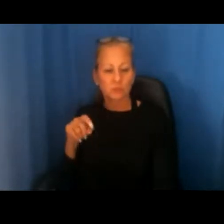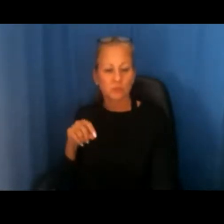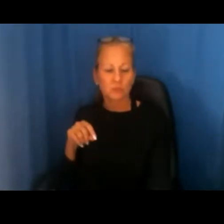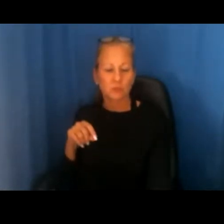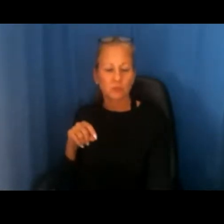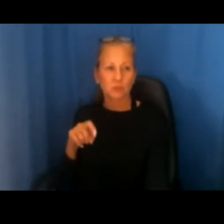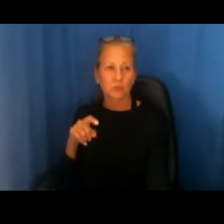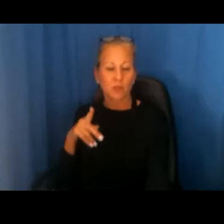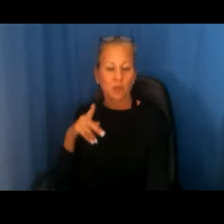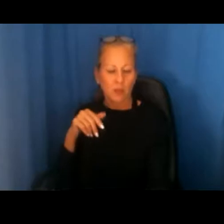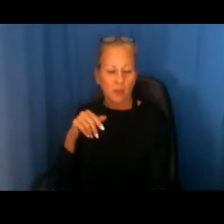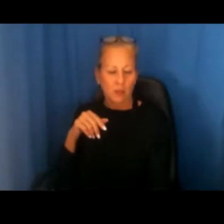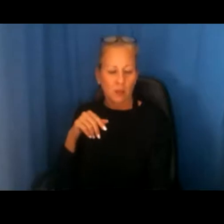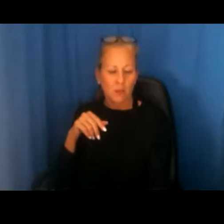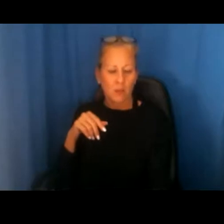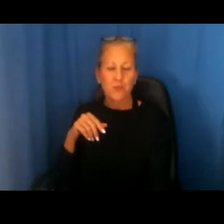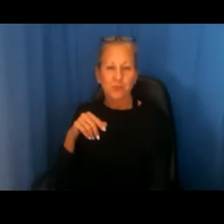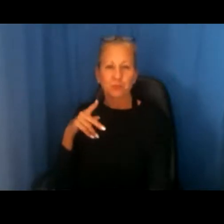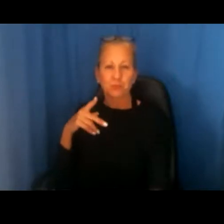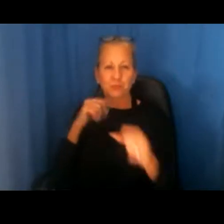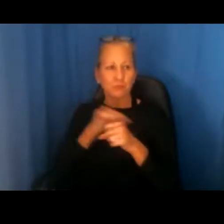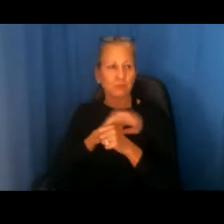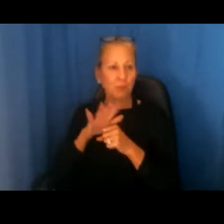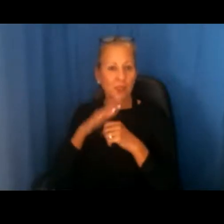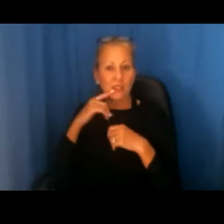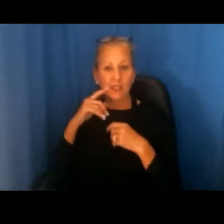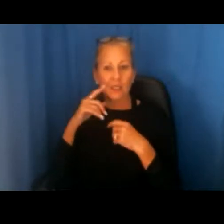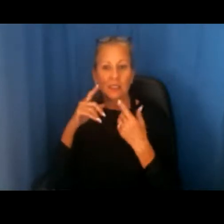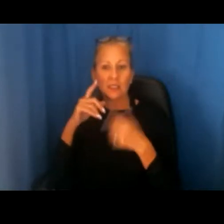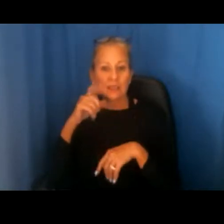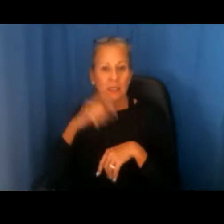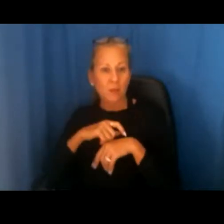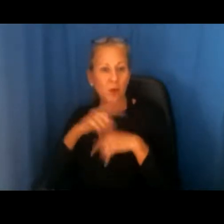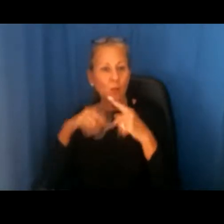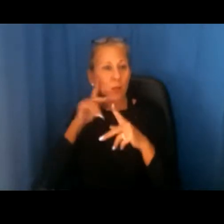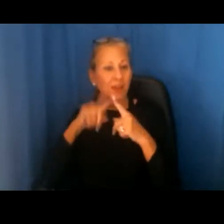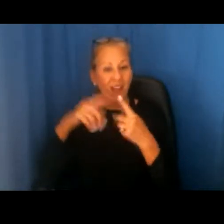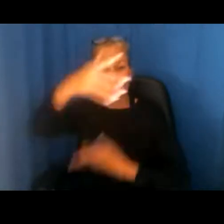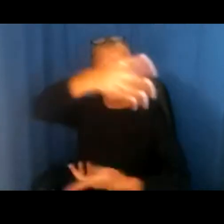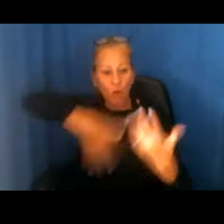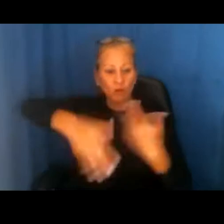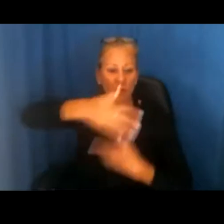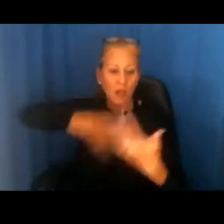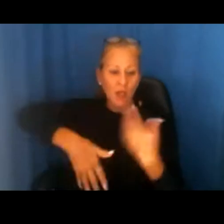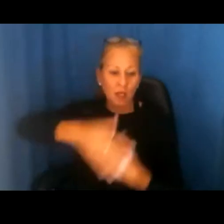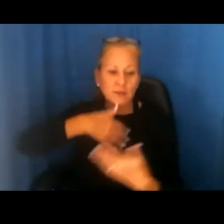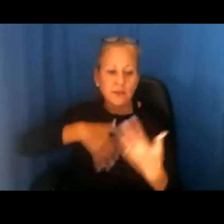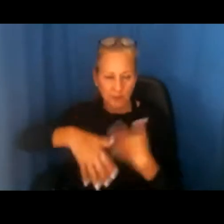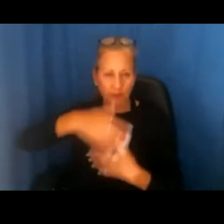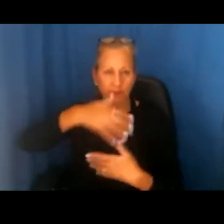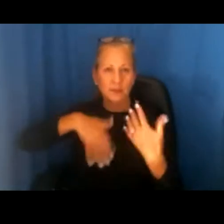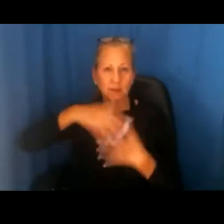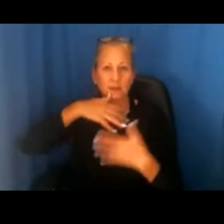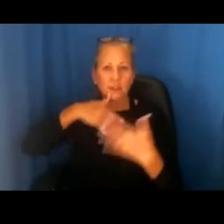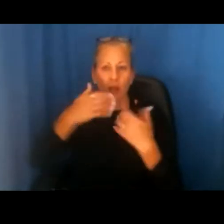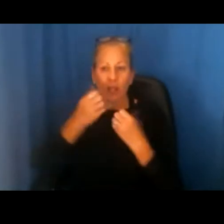In pandemic related times when people may not be able to go out and socialize as much as they would like